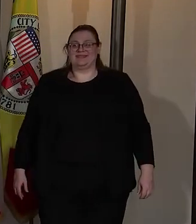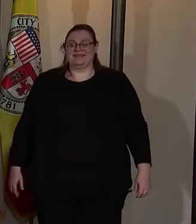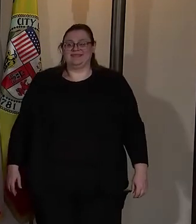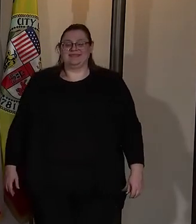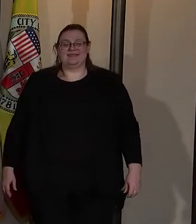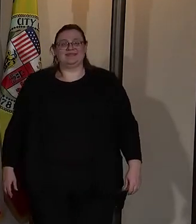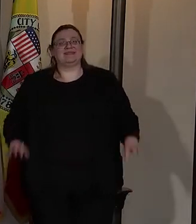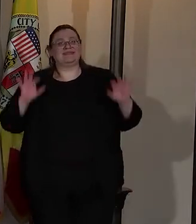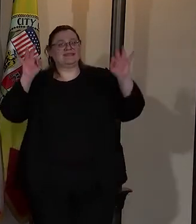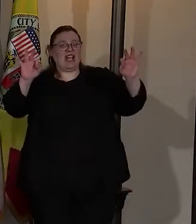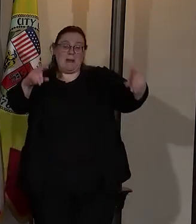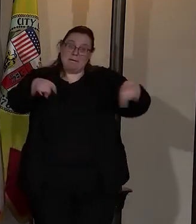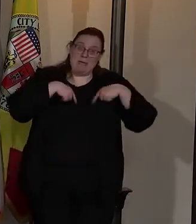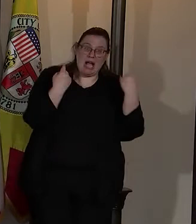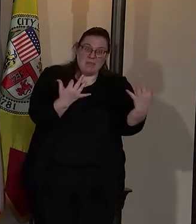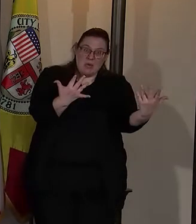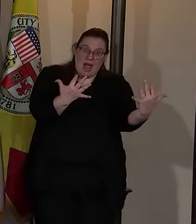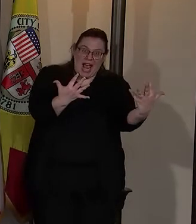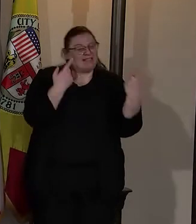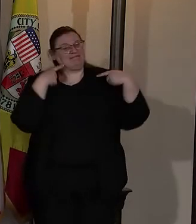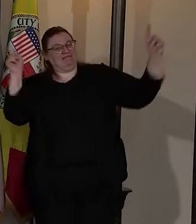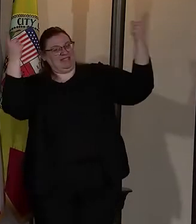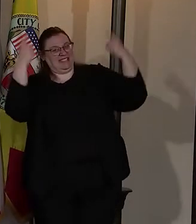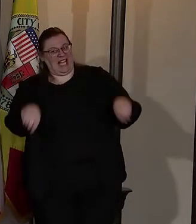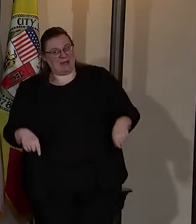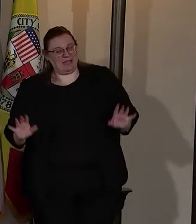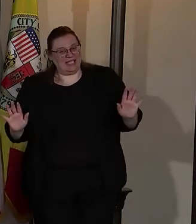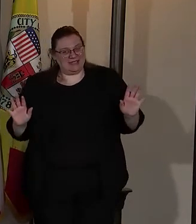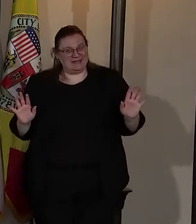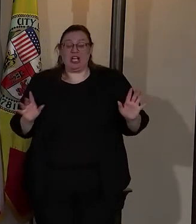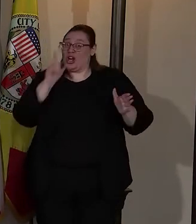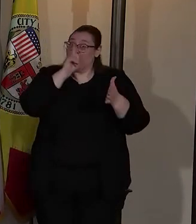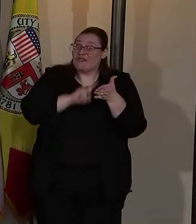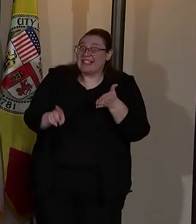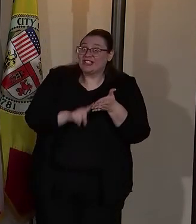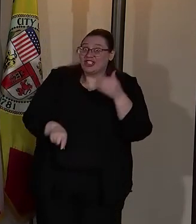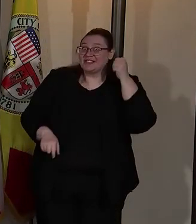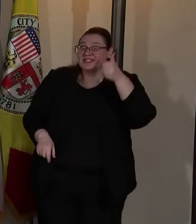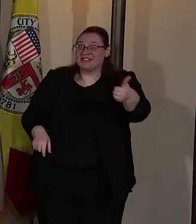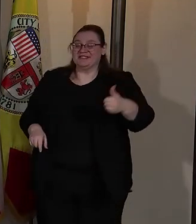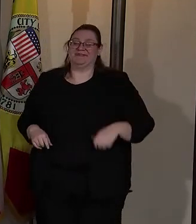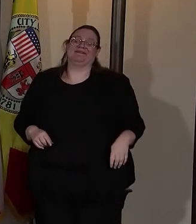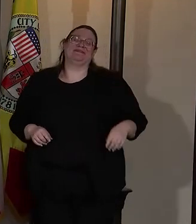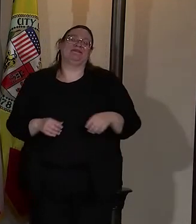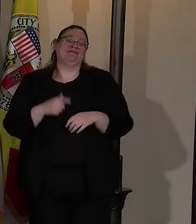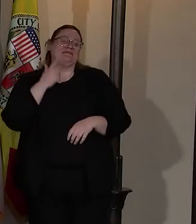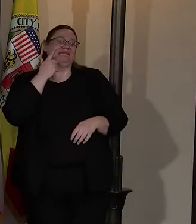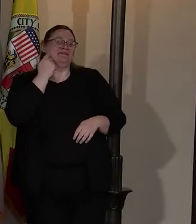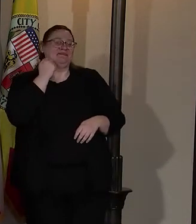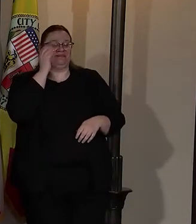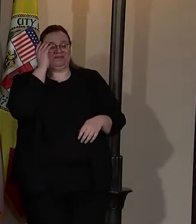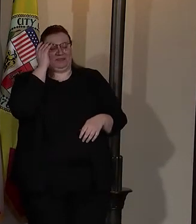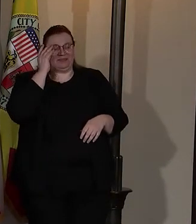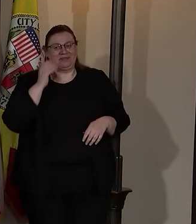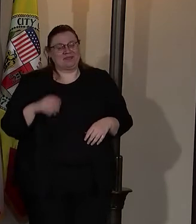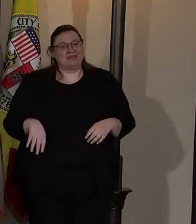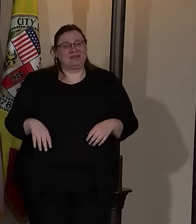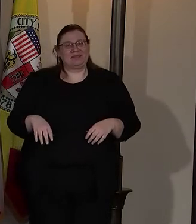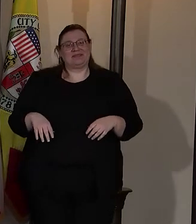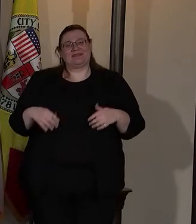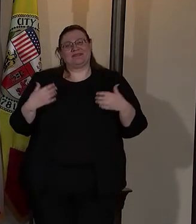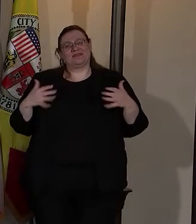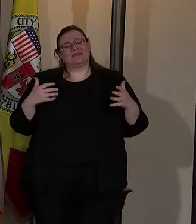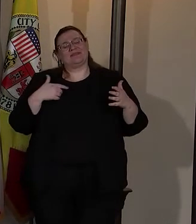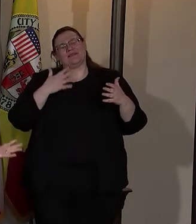All right, the moment you've all been waiting for. The research, right? I am so incredibly